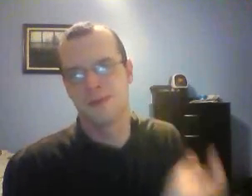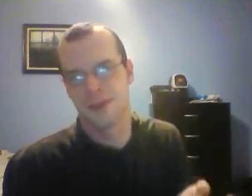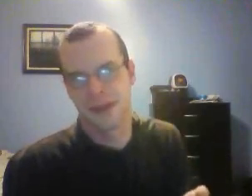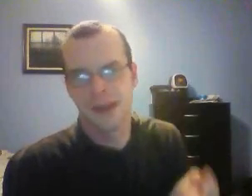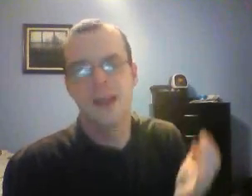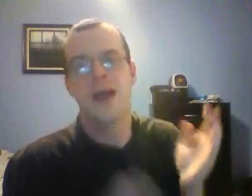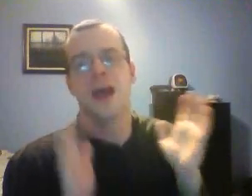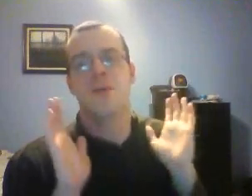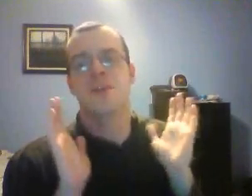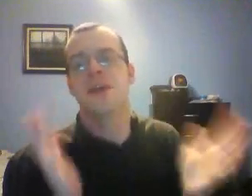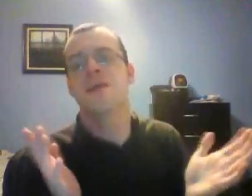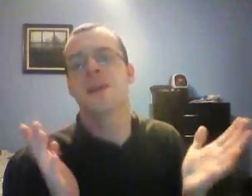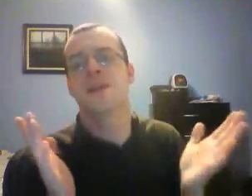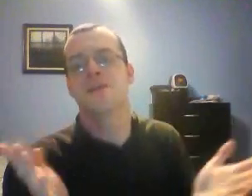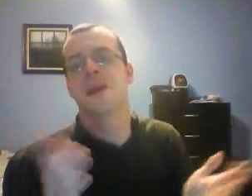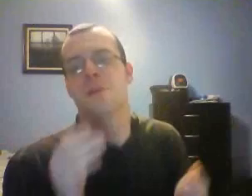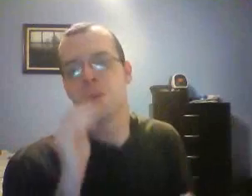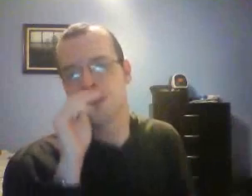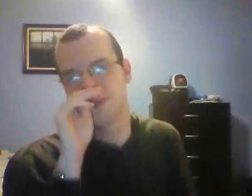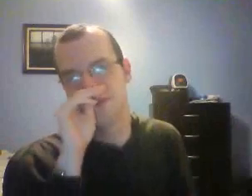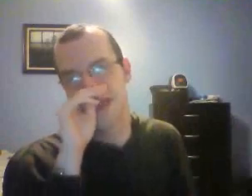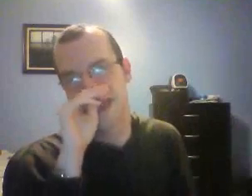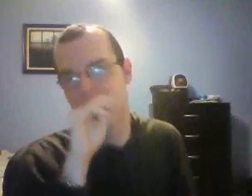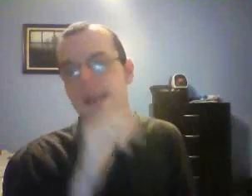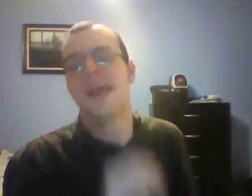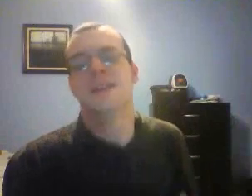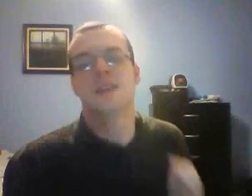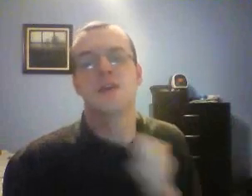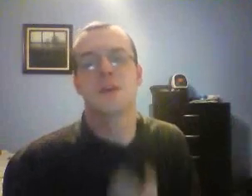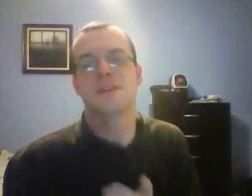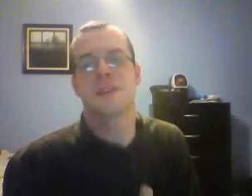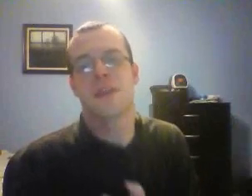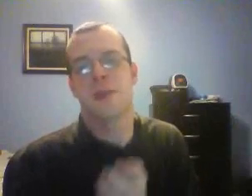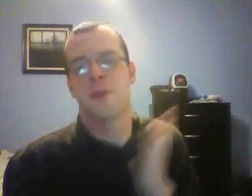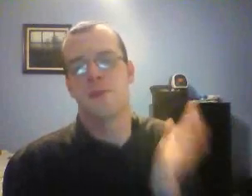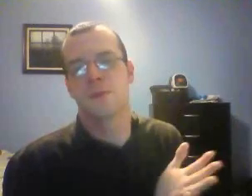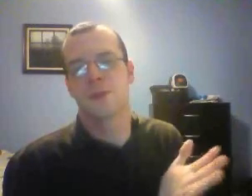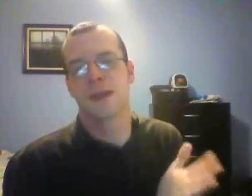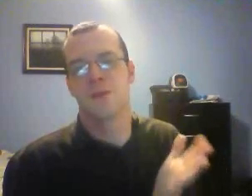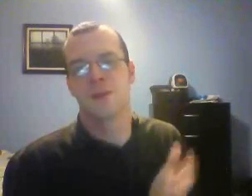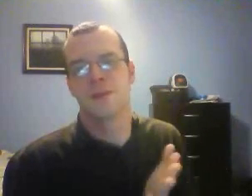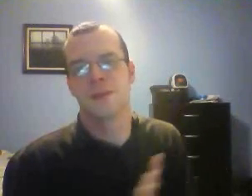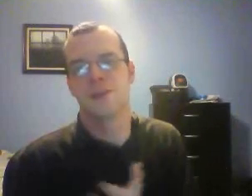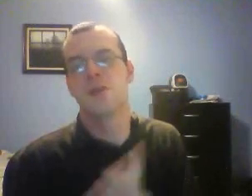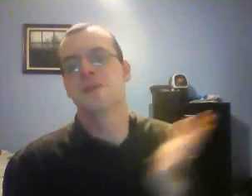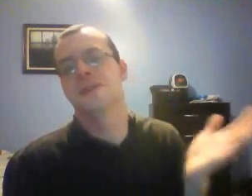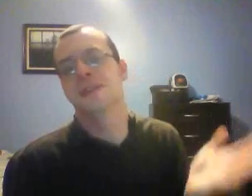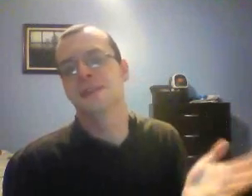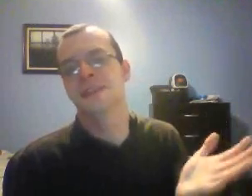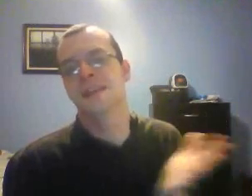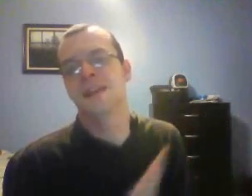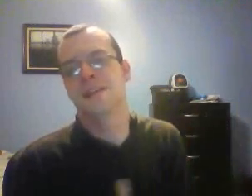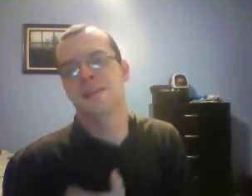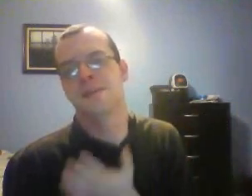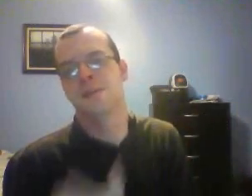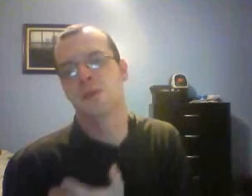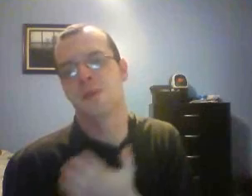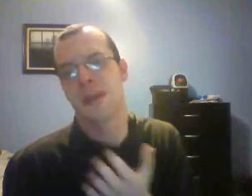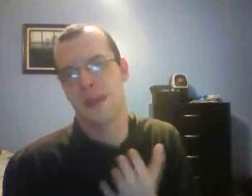website, I've been talking about a lot of fond memories I've had as a young wrestling fan. My first live wrestling show was in 1996, November of that